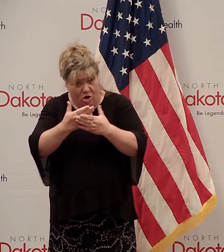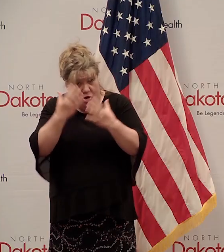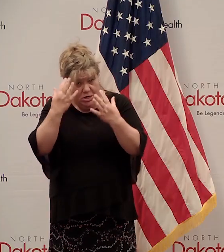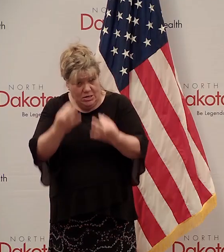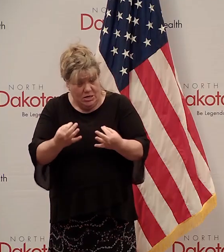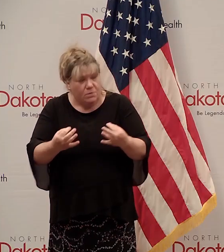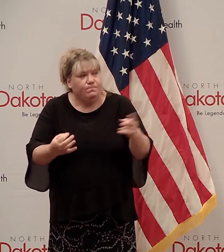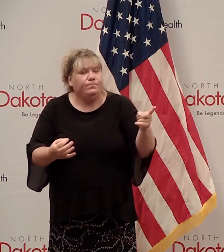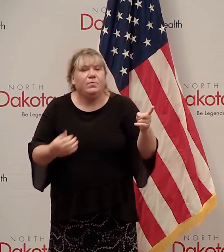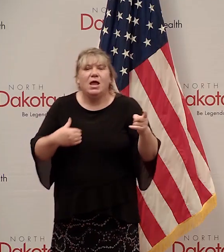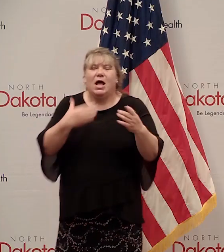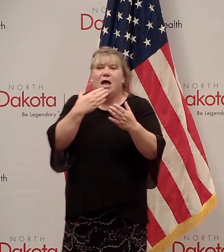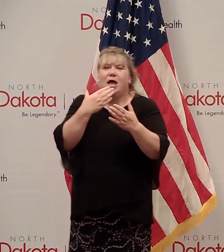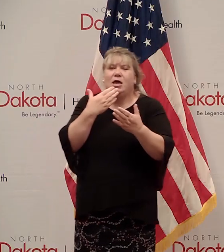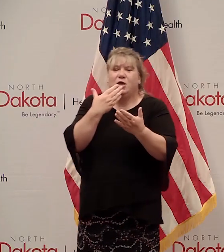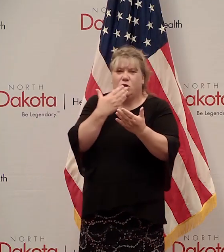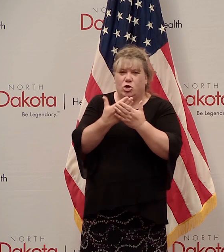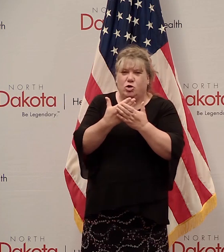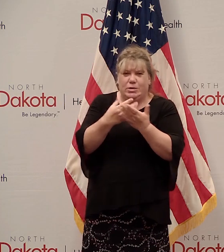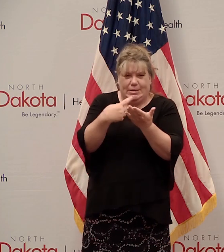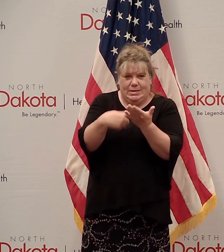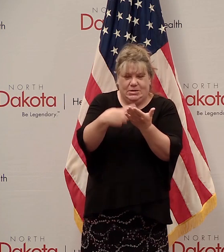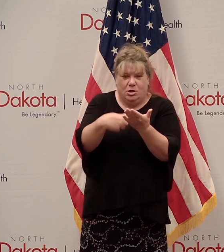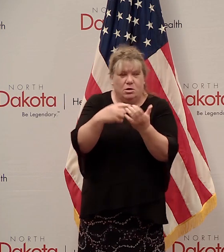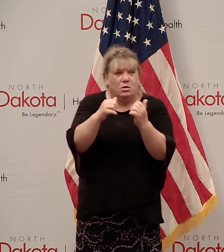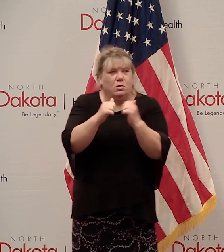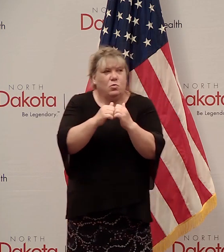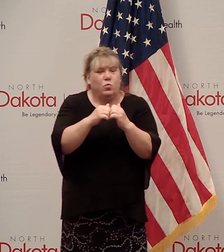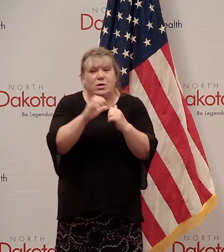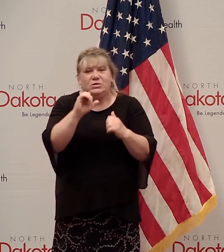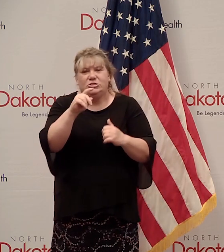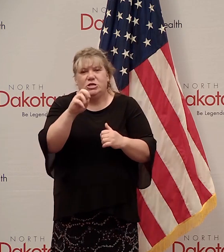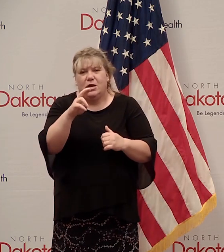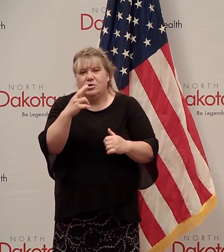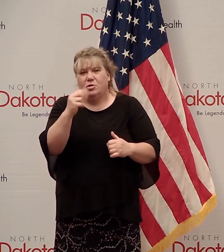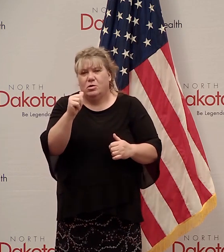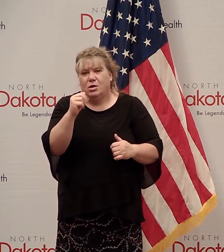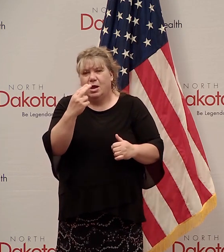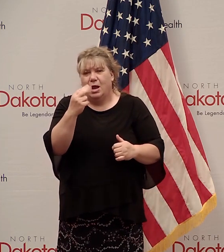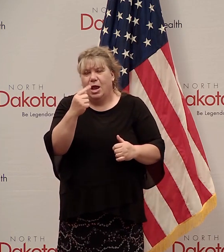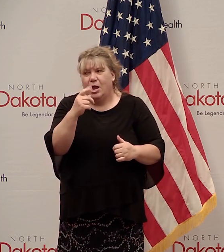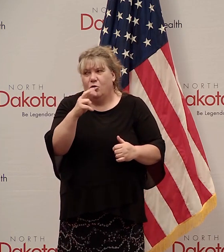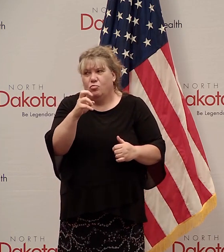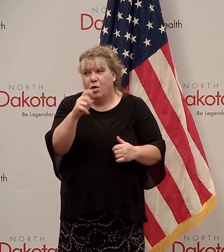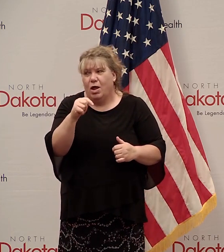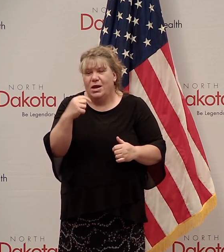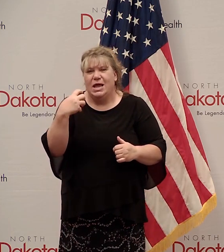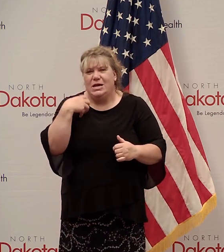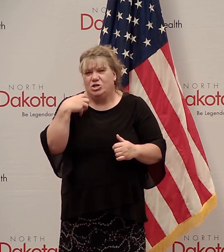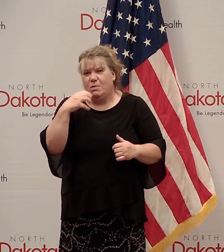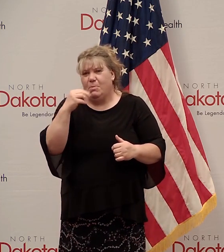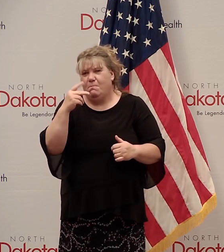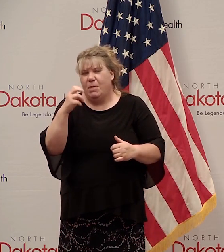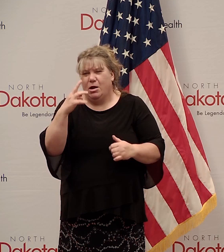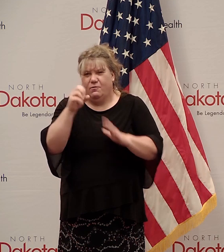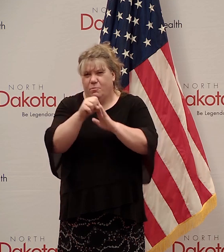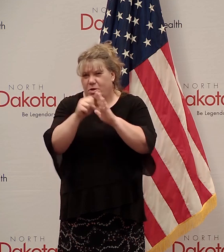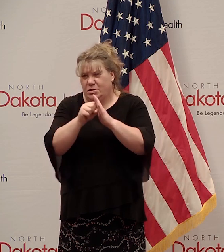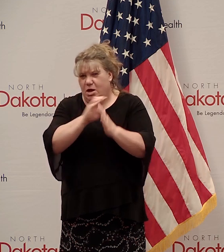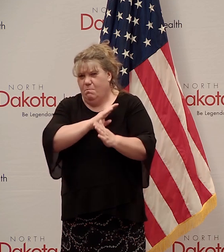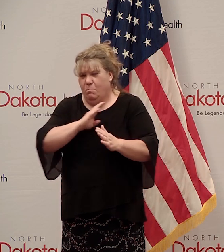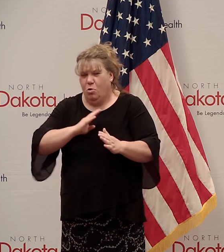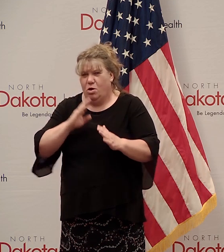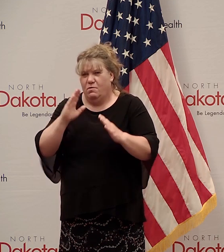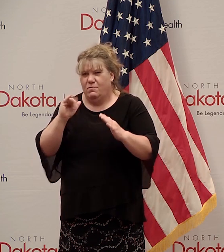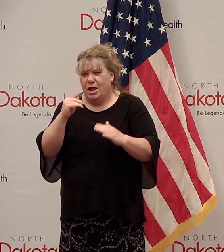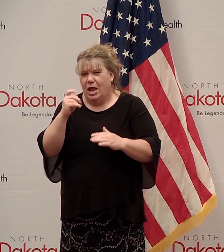had a nice conversation or productive conversation with the Chancellor Haggart and Chairman Hacker from the State Board of Higher Education the other